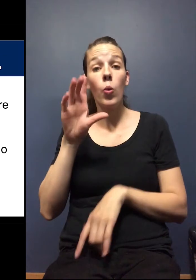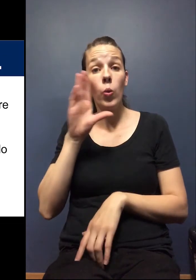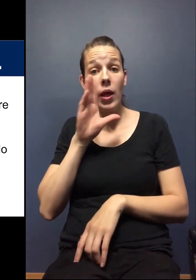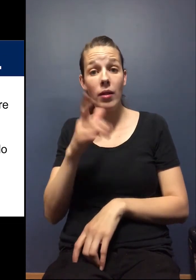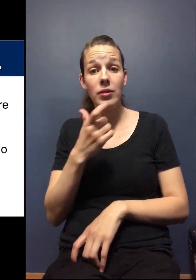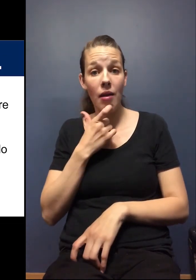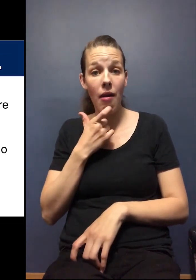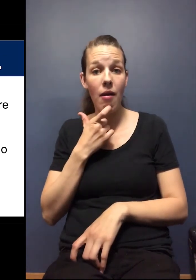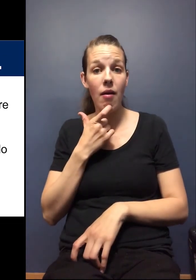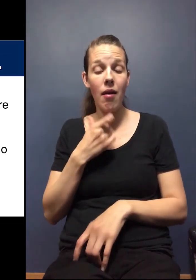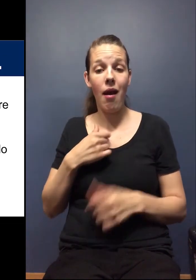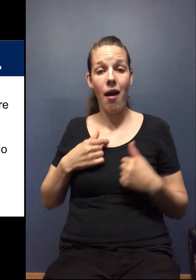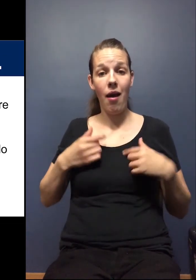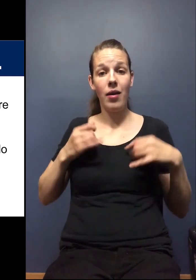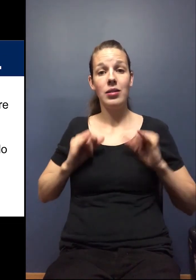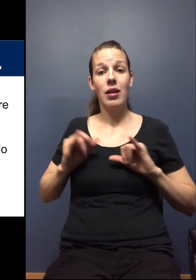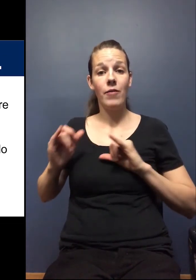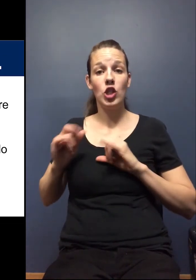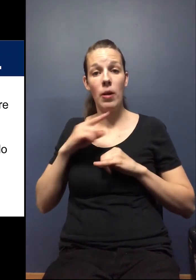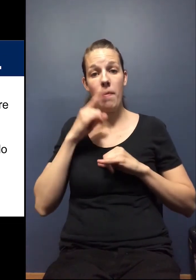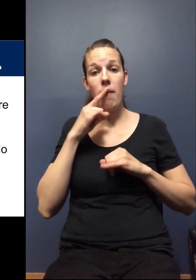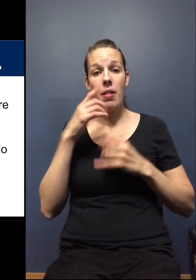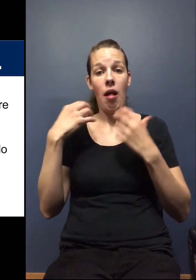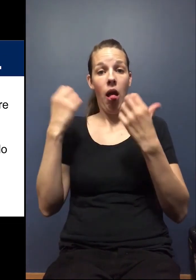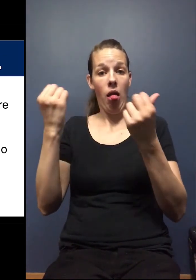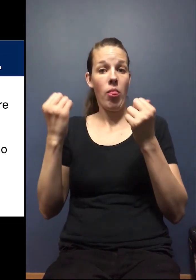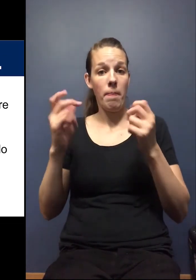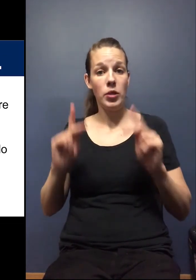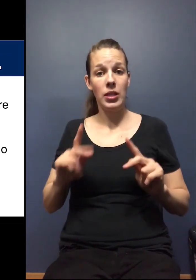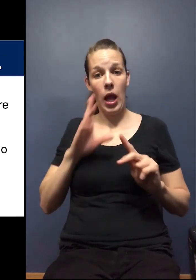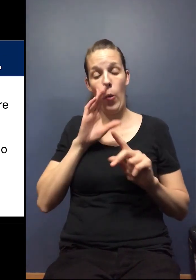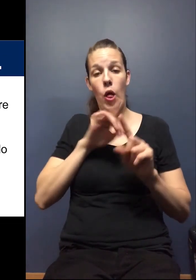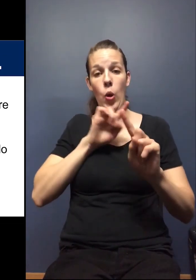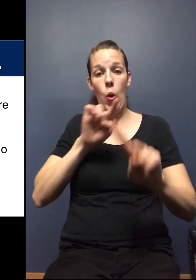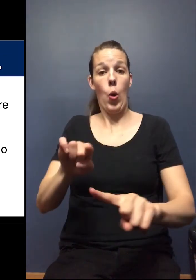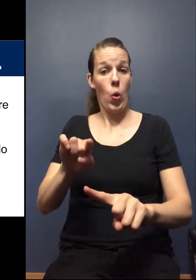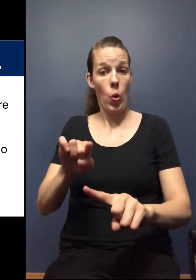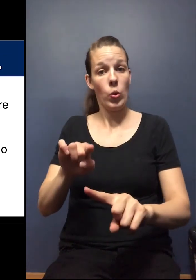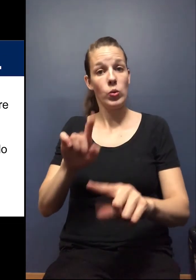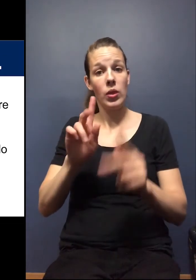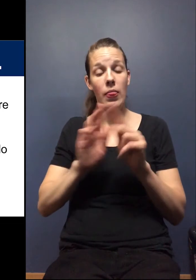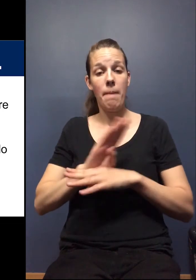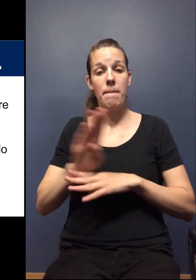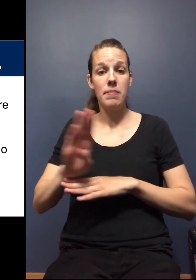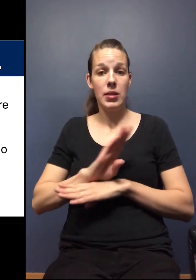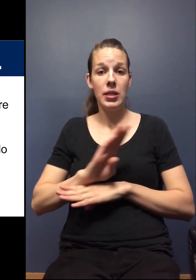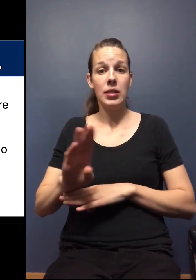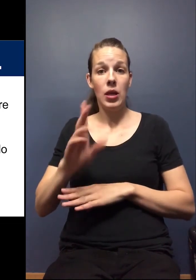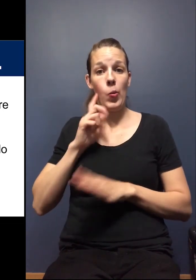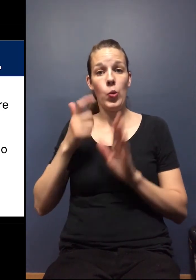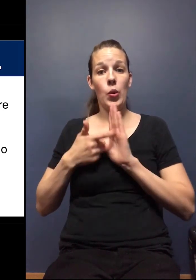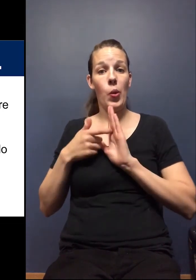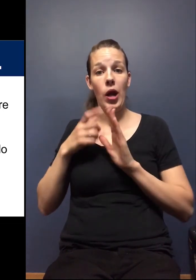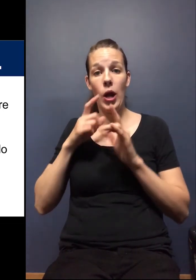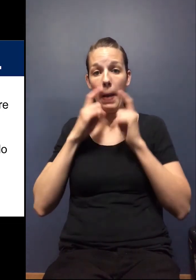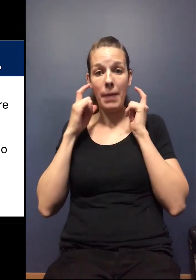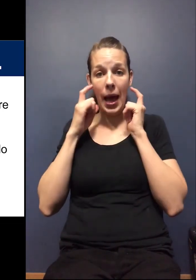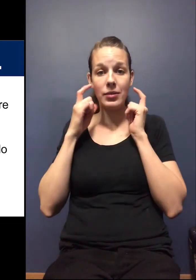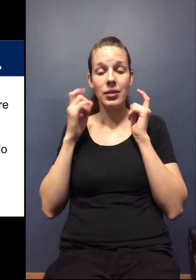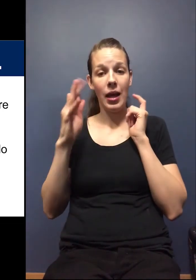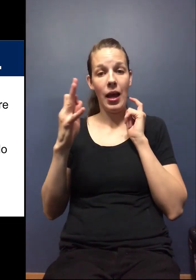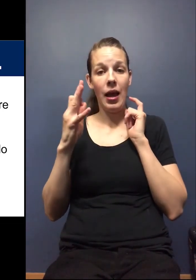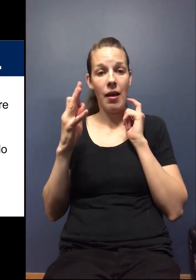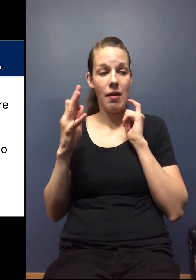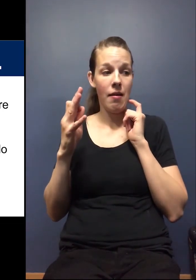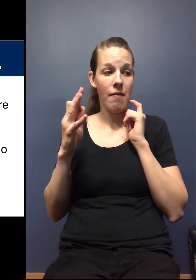I, as an individual and a public health professional, I will patronize the businesses that, um, require a mask to be worn